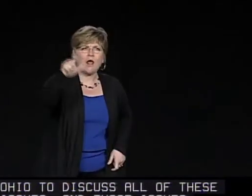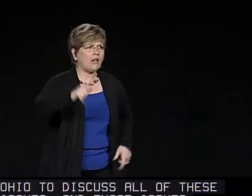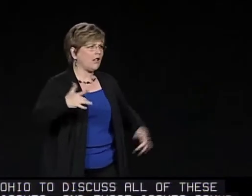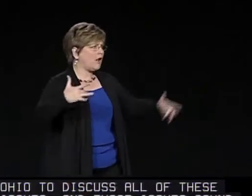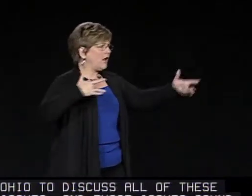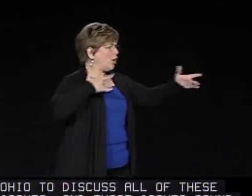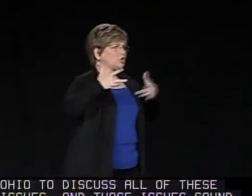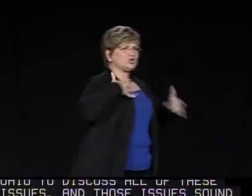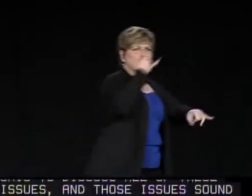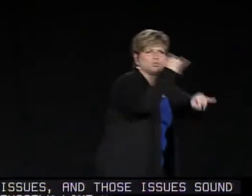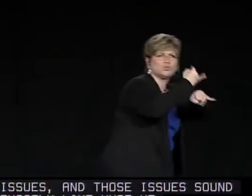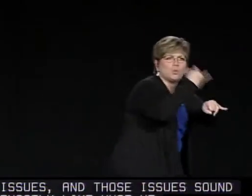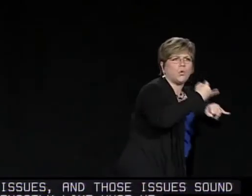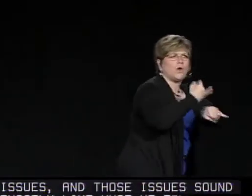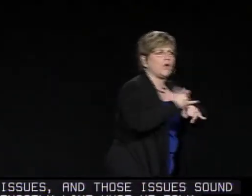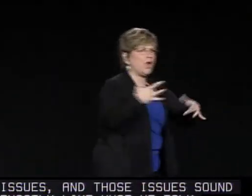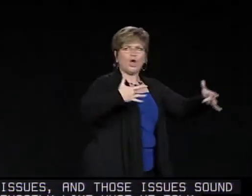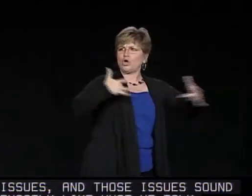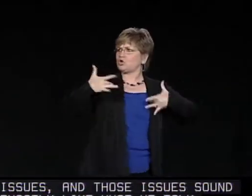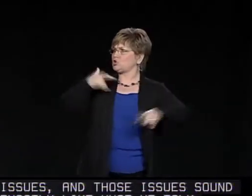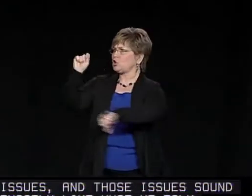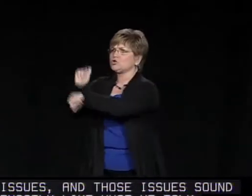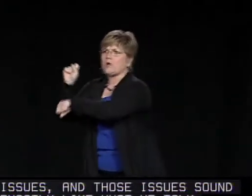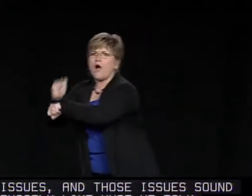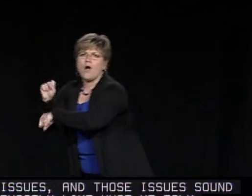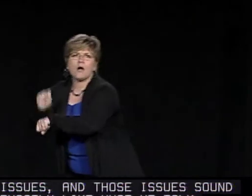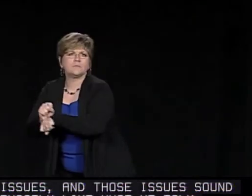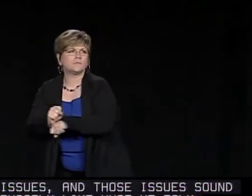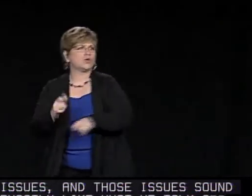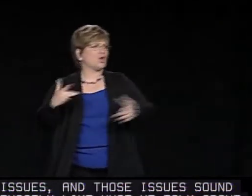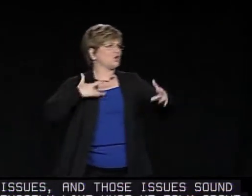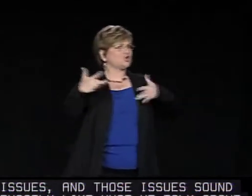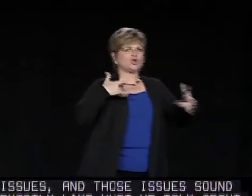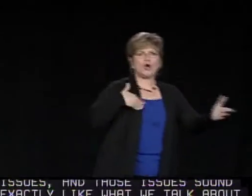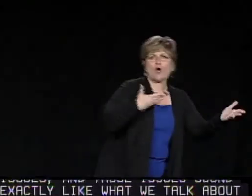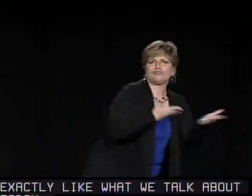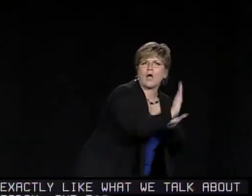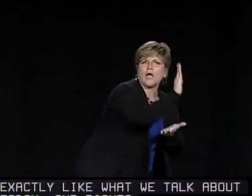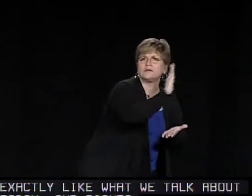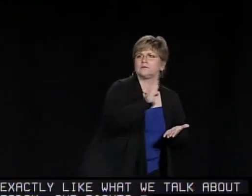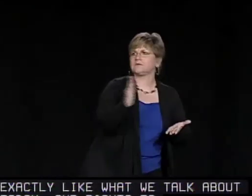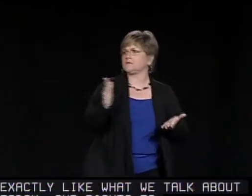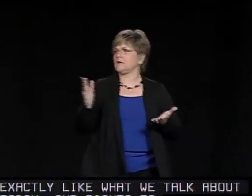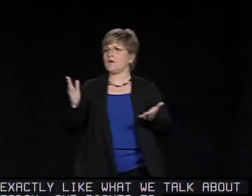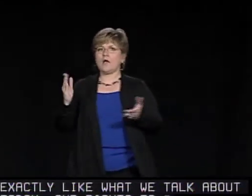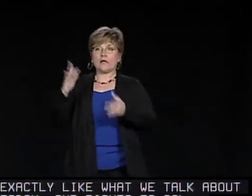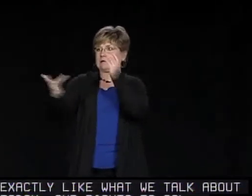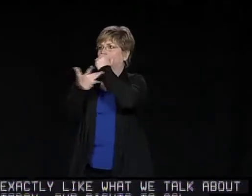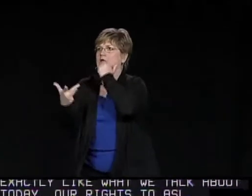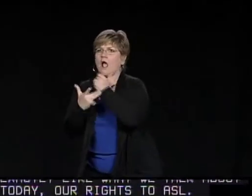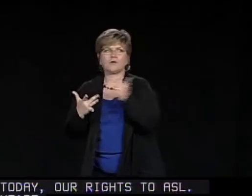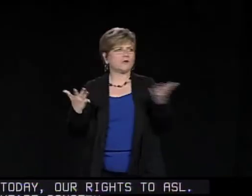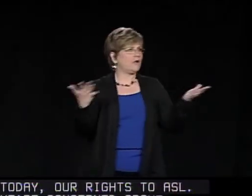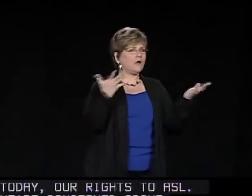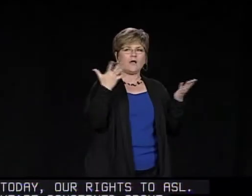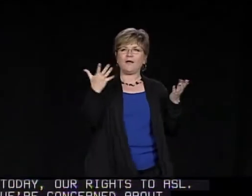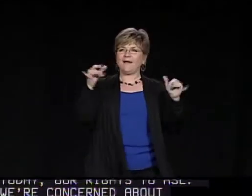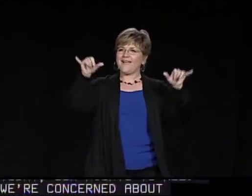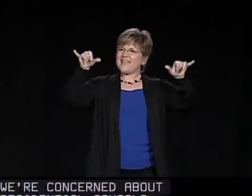today, our rights to ASL. We're concerned about residential schools. We're concerned about getting jobs. We're